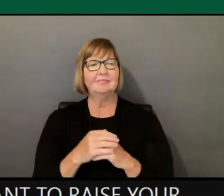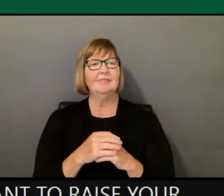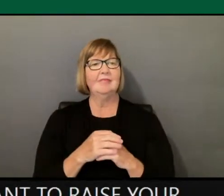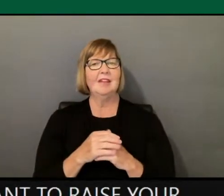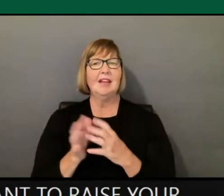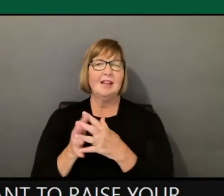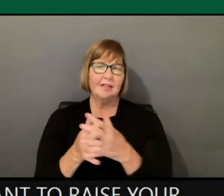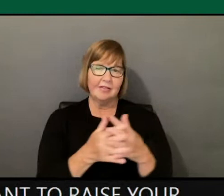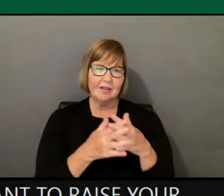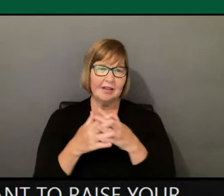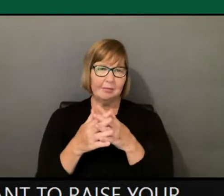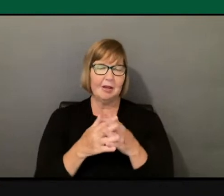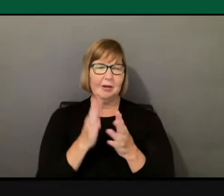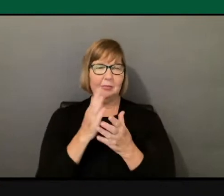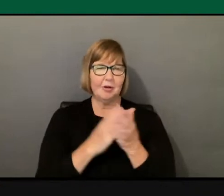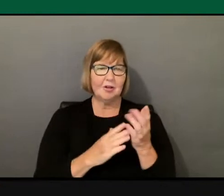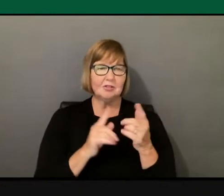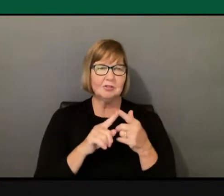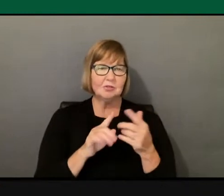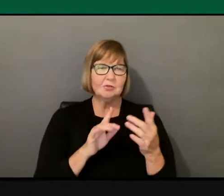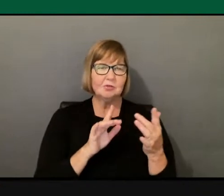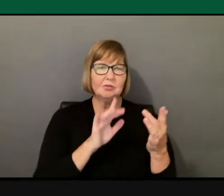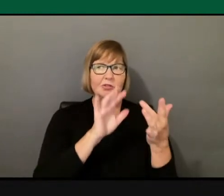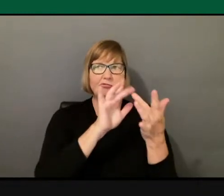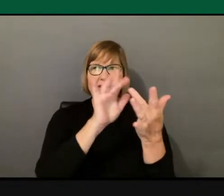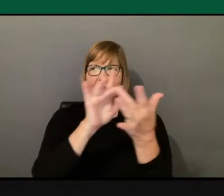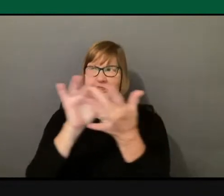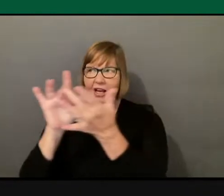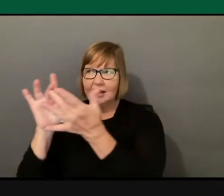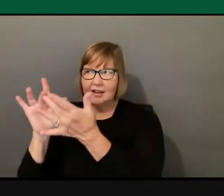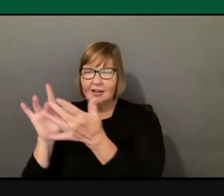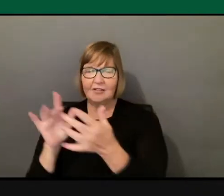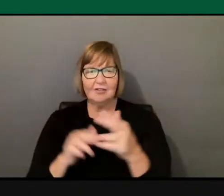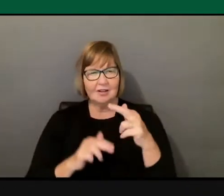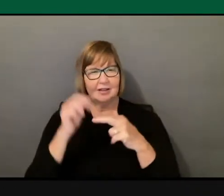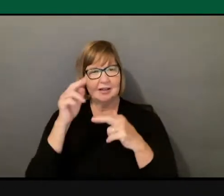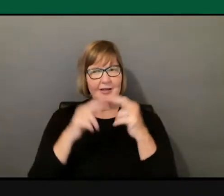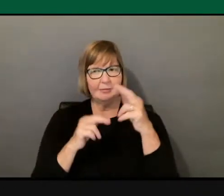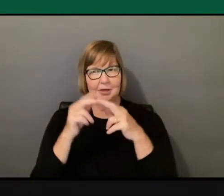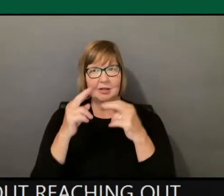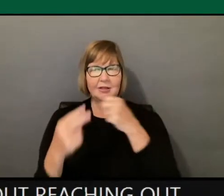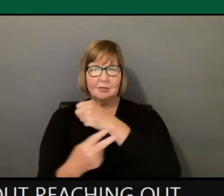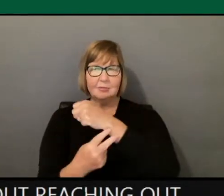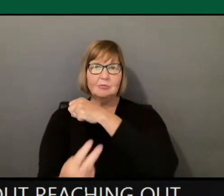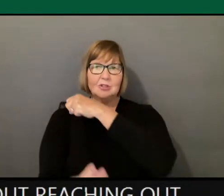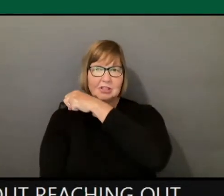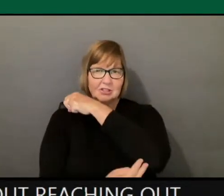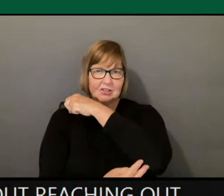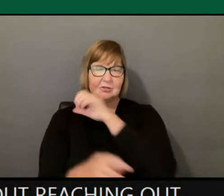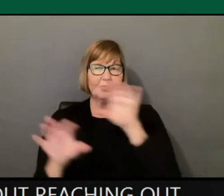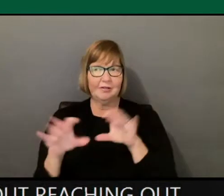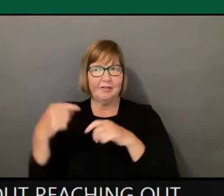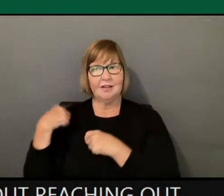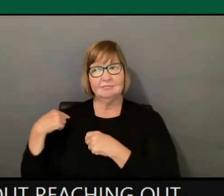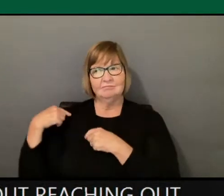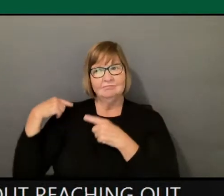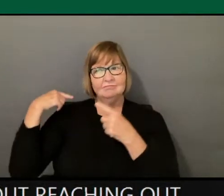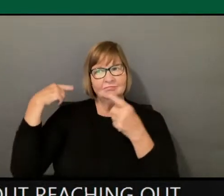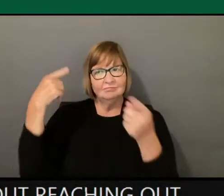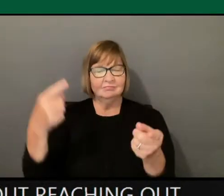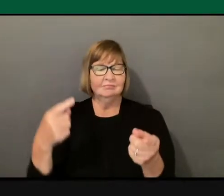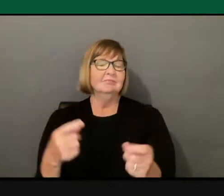reaching out and building bridges. And that's something that we have done from the very beginning. So right away,